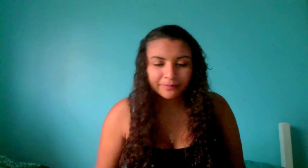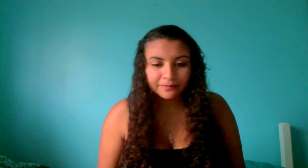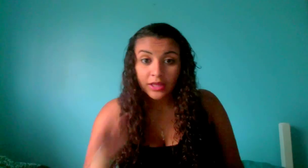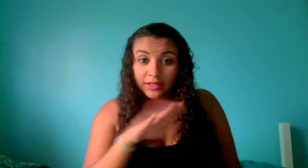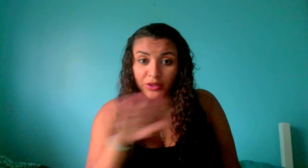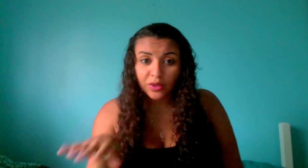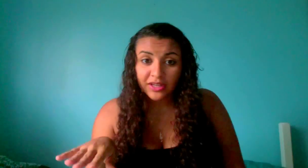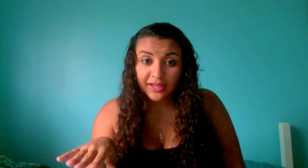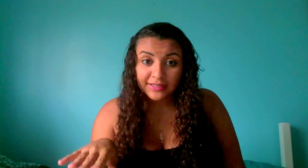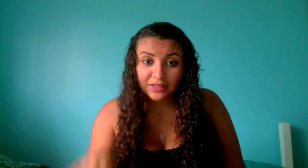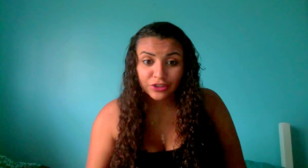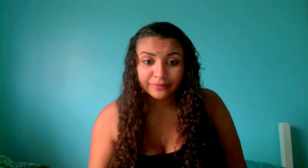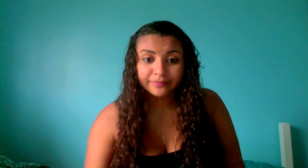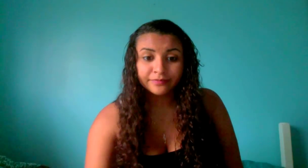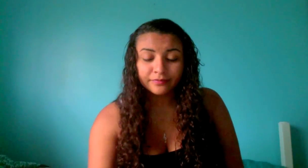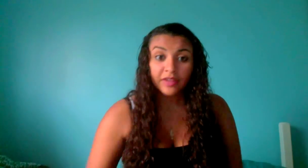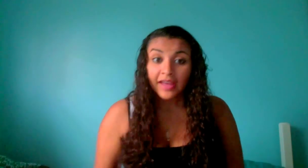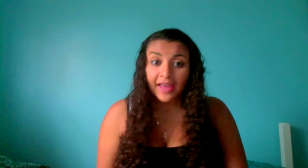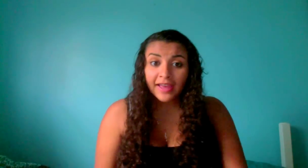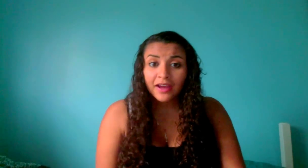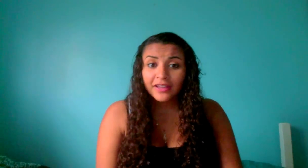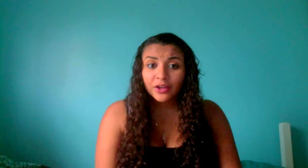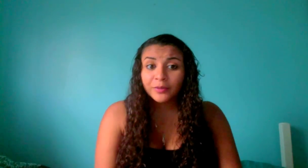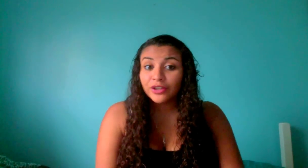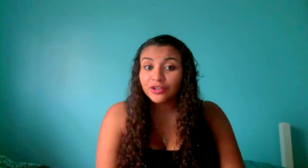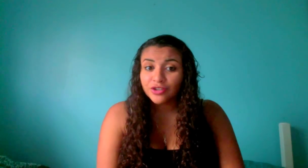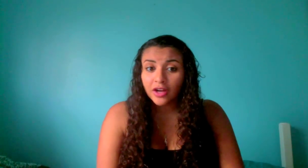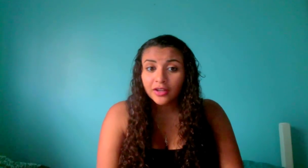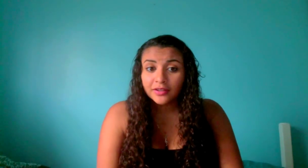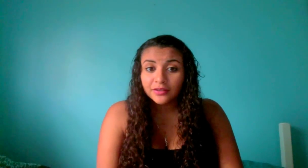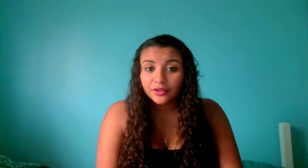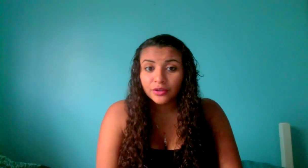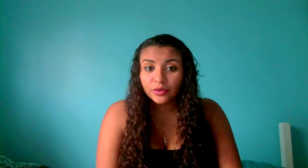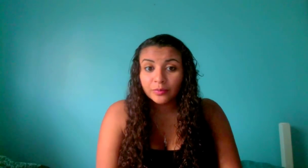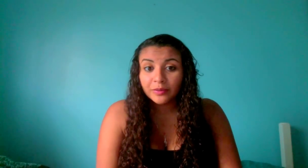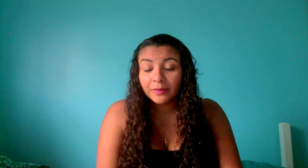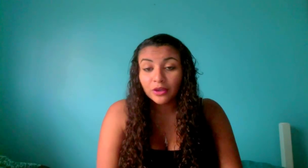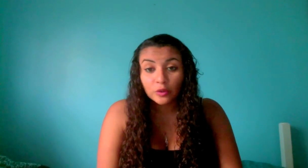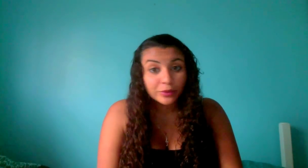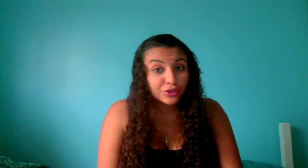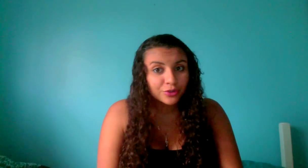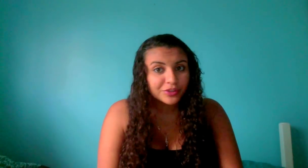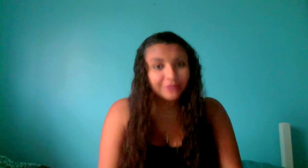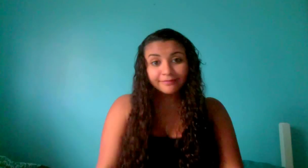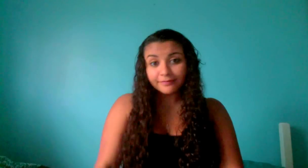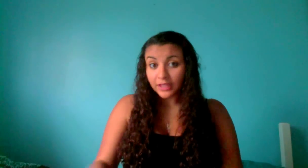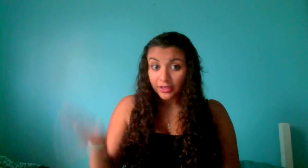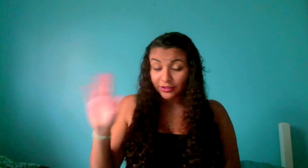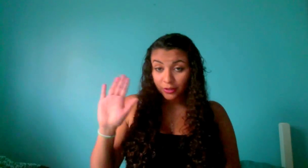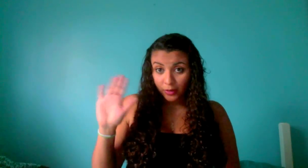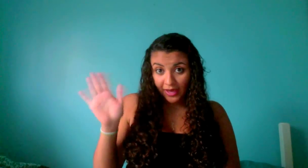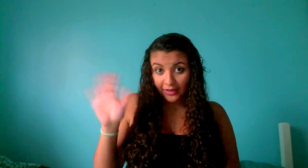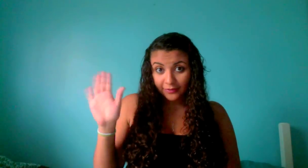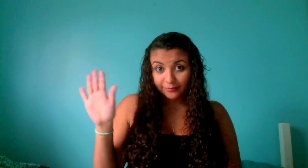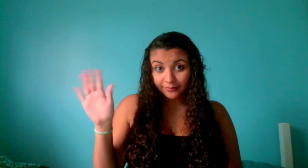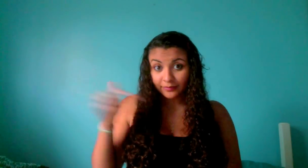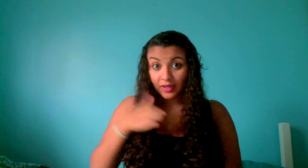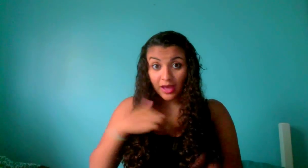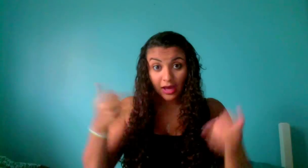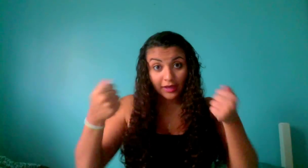let's go to the next section hey honey i could be a drug you could be my new prescription so hey i